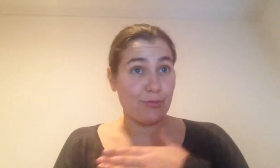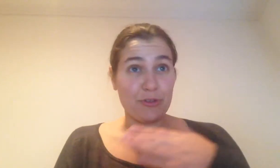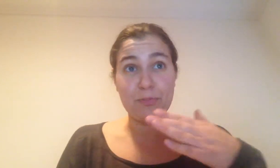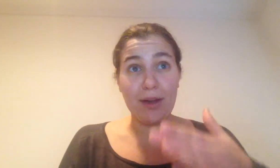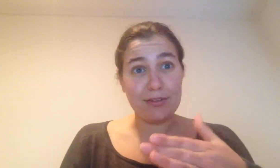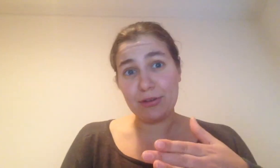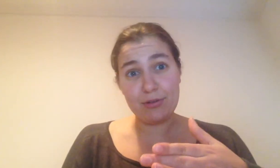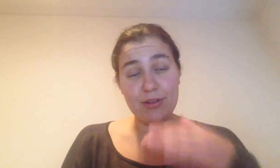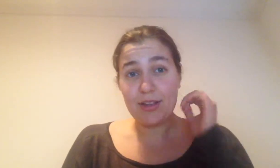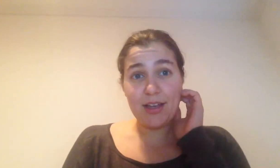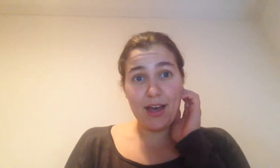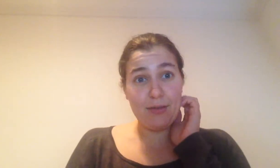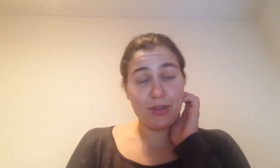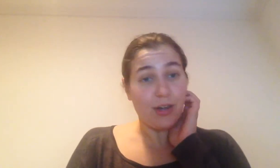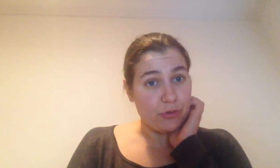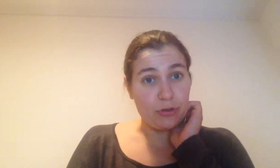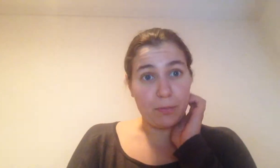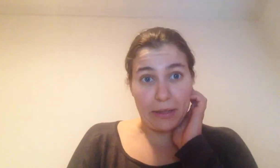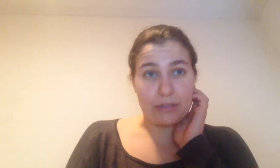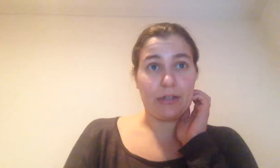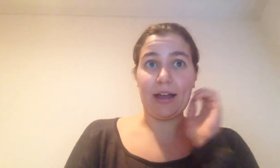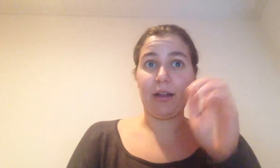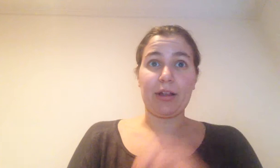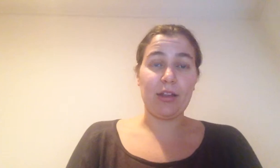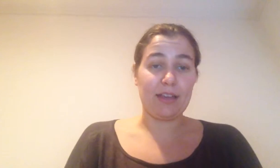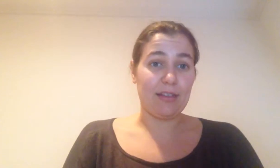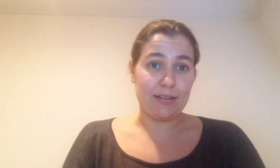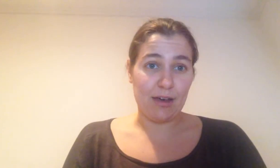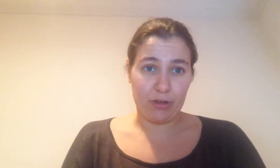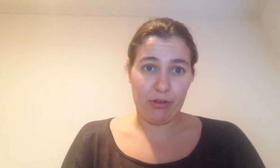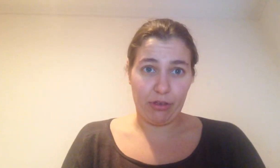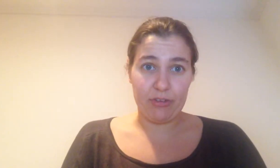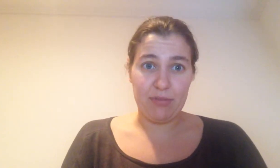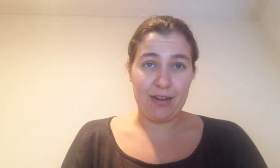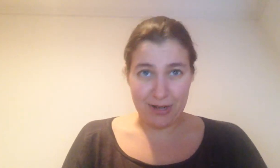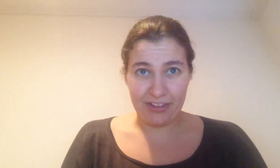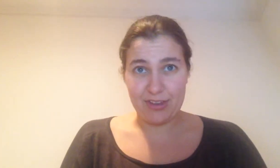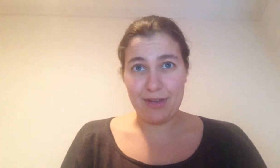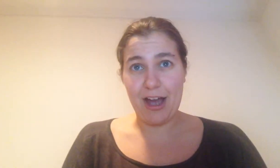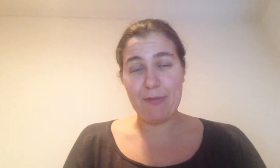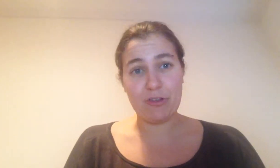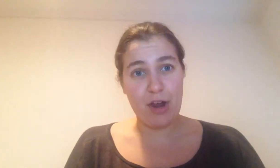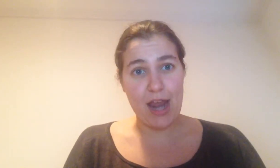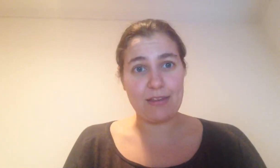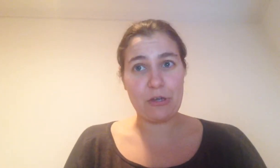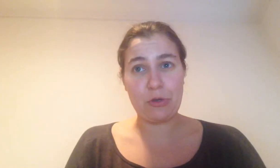respond to the cultural, political, economic legacies of colonialism and imperialism. It's trying to